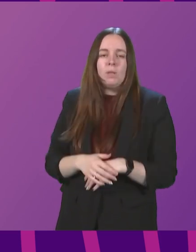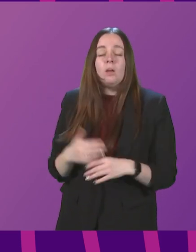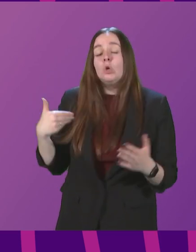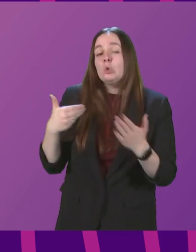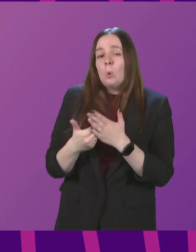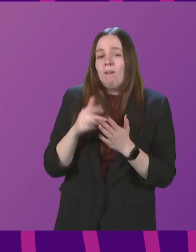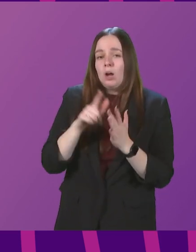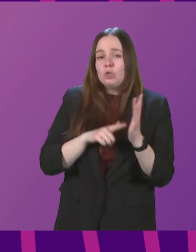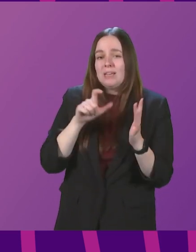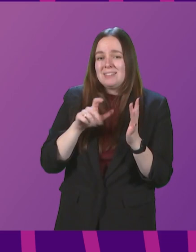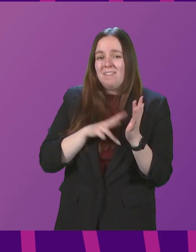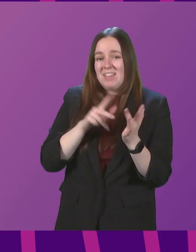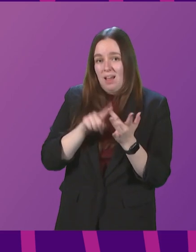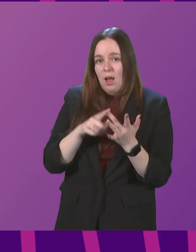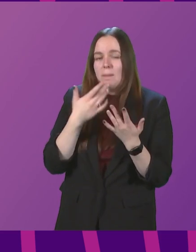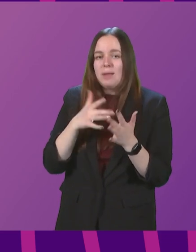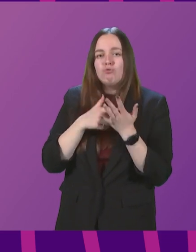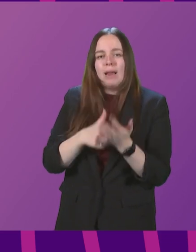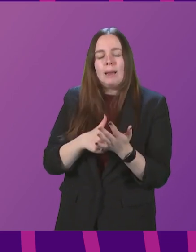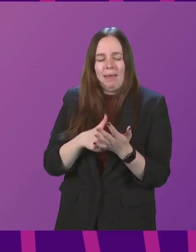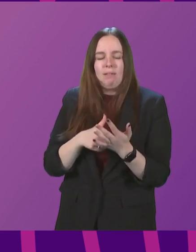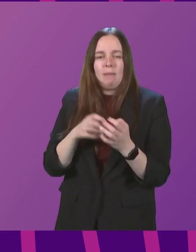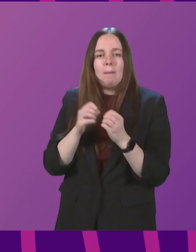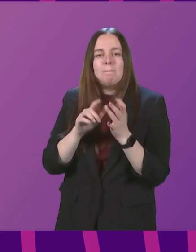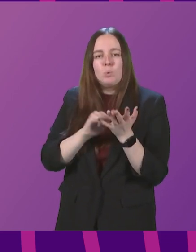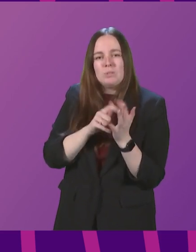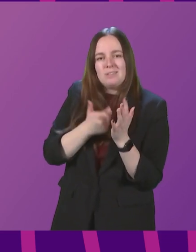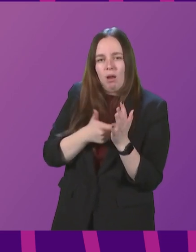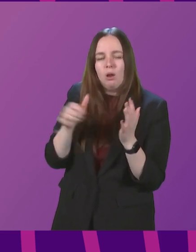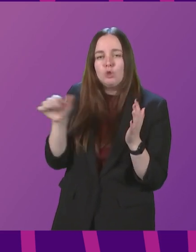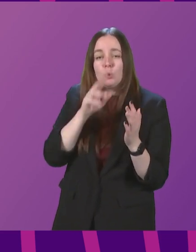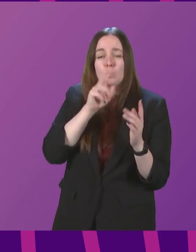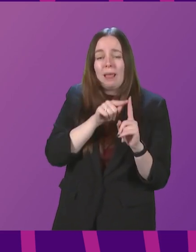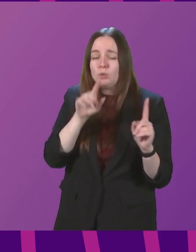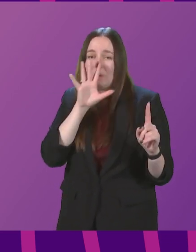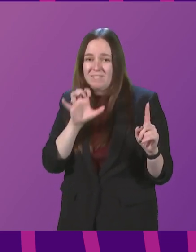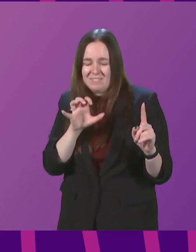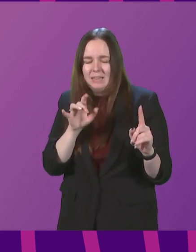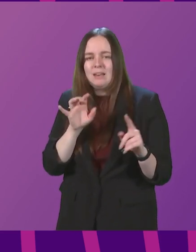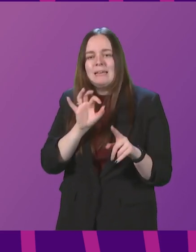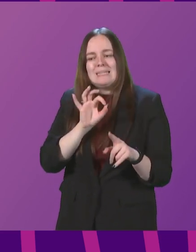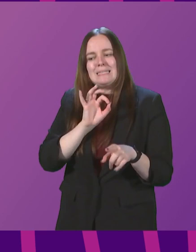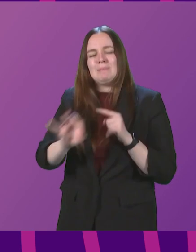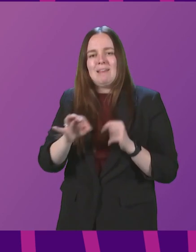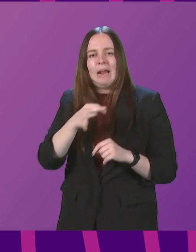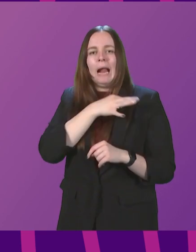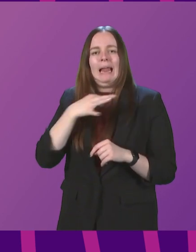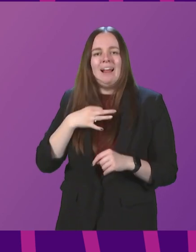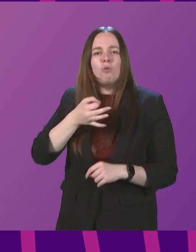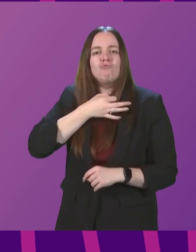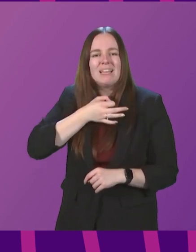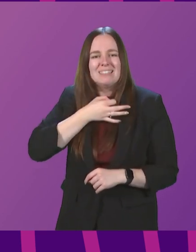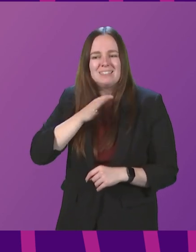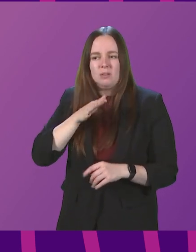has recommended that booster jags should be offered only to those 12- to 15-year-olds at particular clinical risk from COVID.